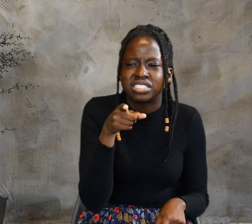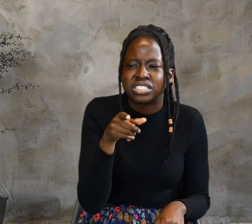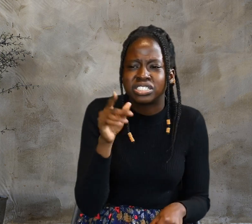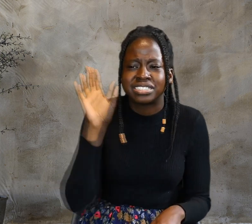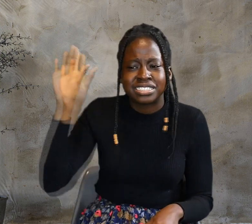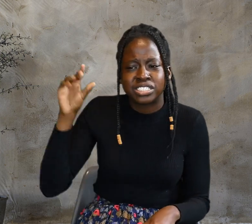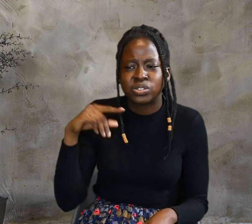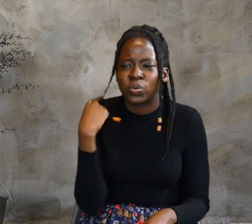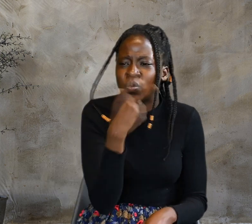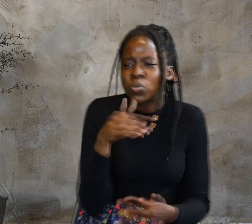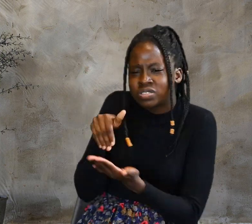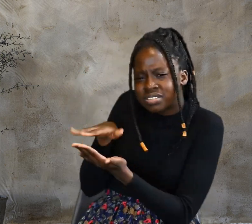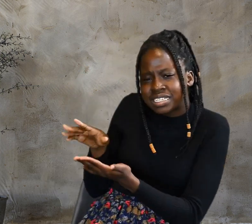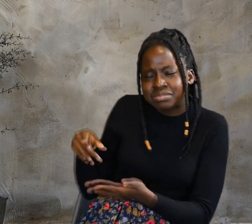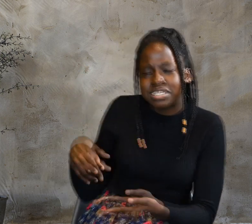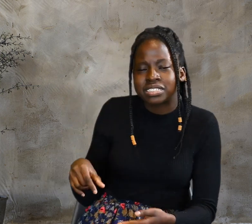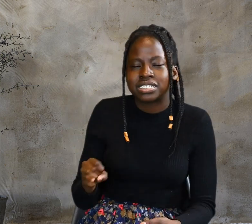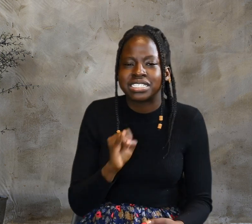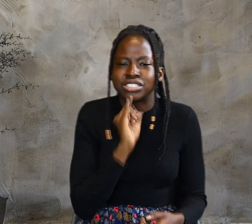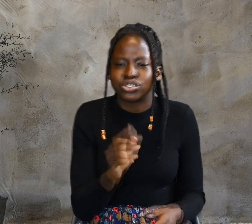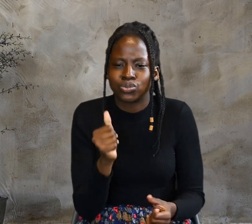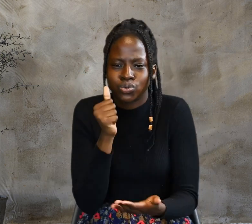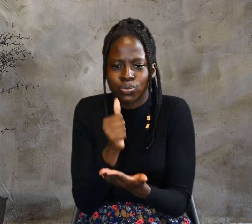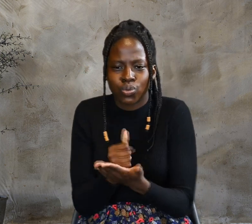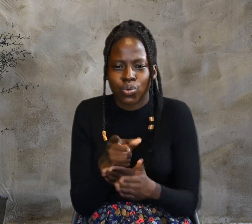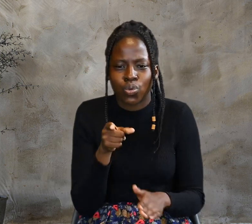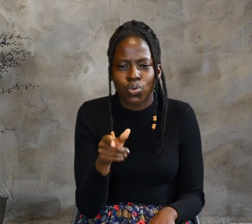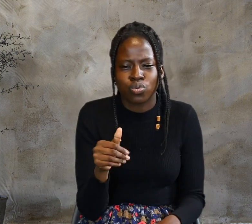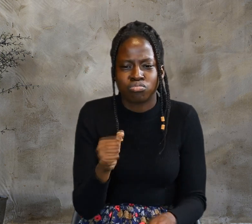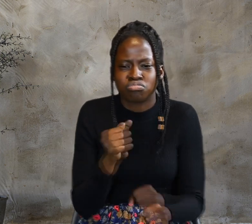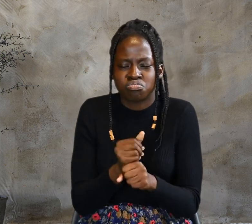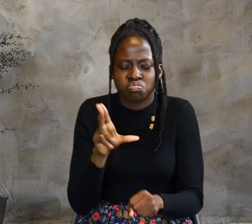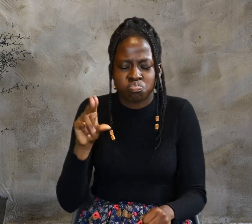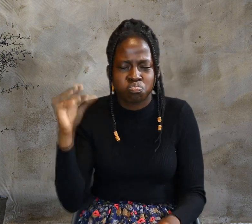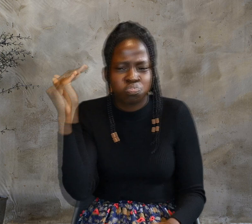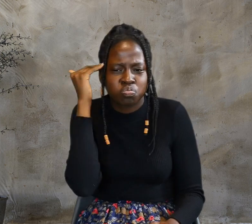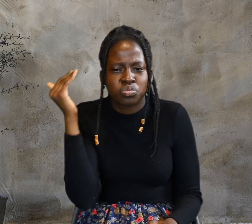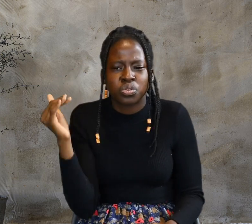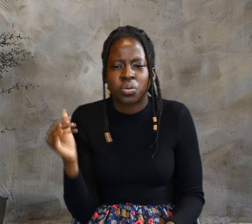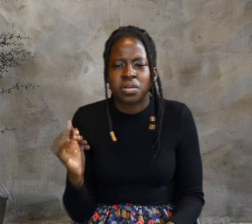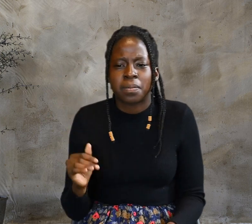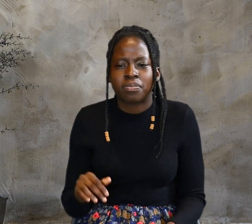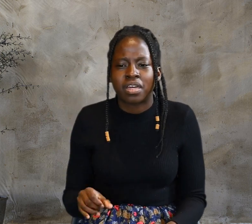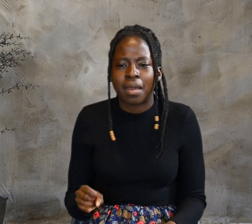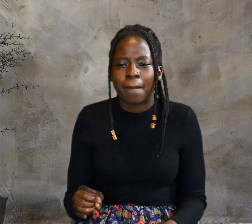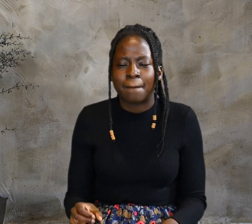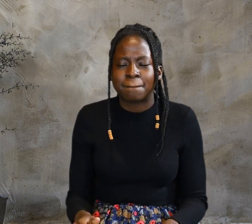but I know him, because I am from him, and he sent me.